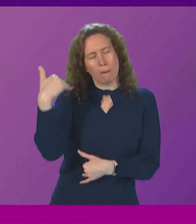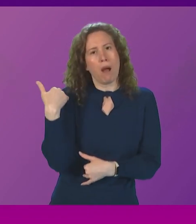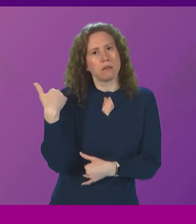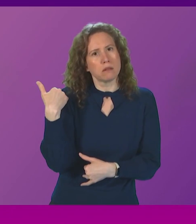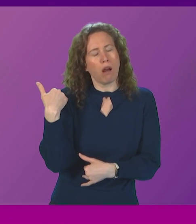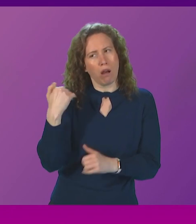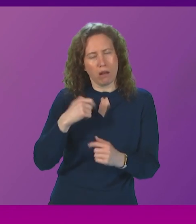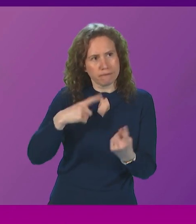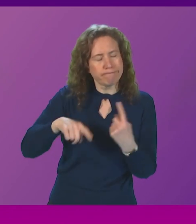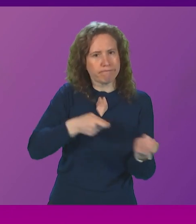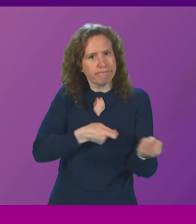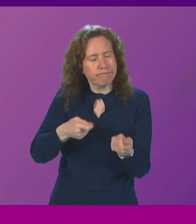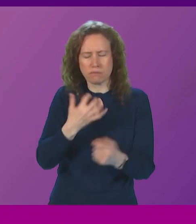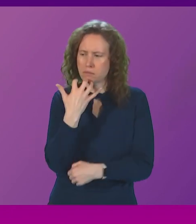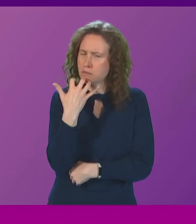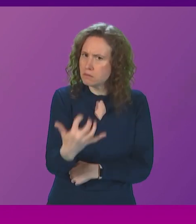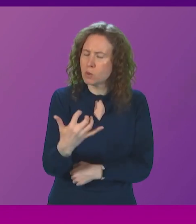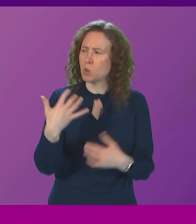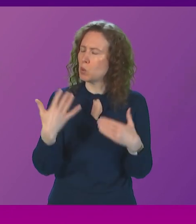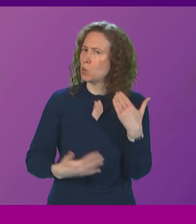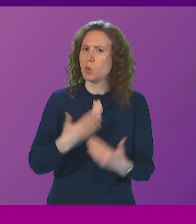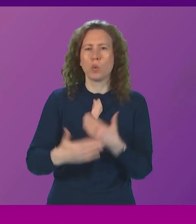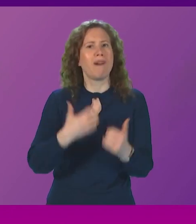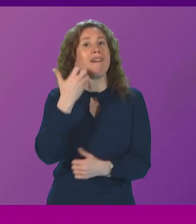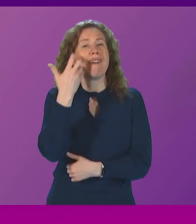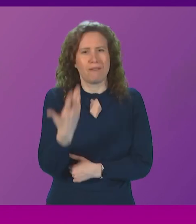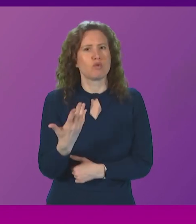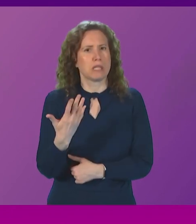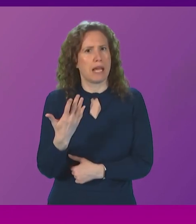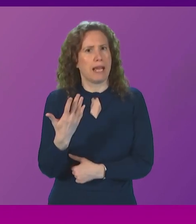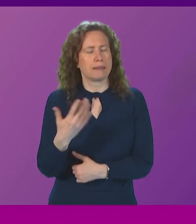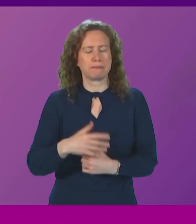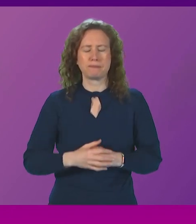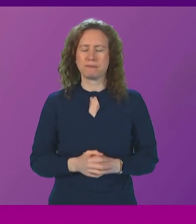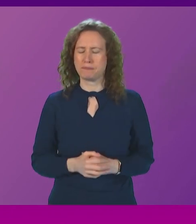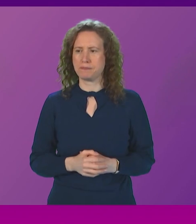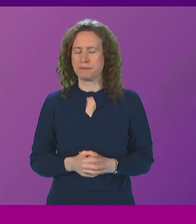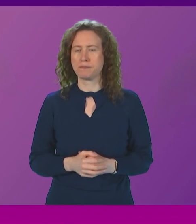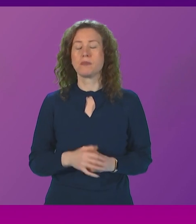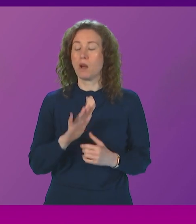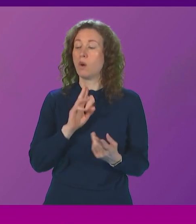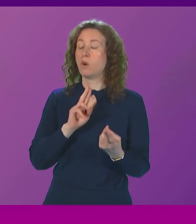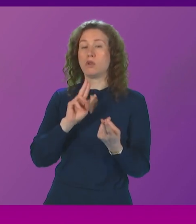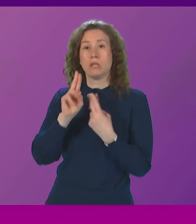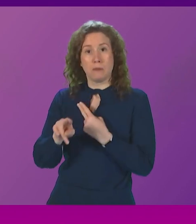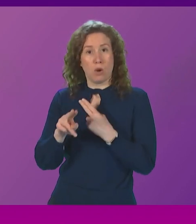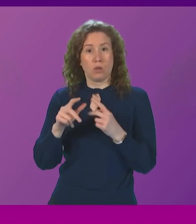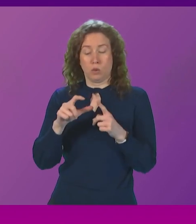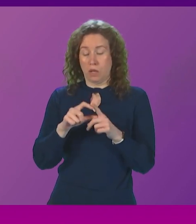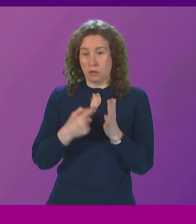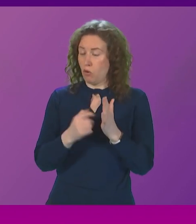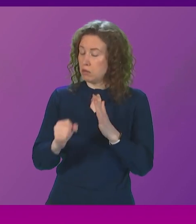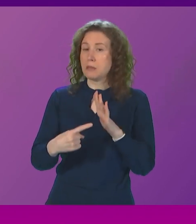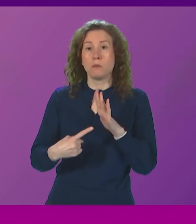of the courage our firefighters demonstrate in a line of duty each and every single day. In terms of the very important